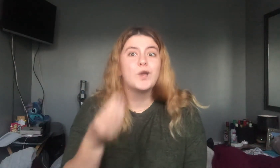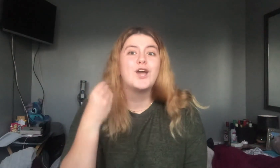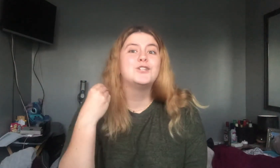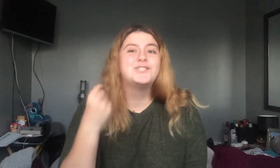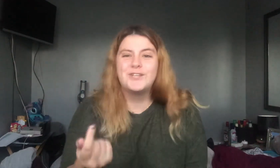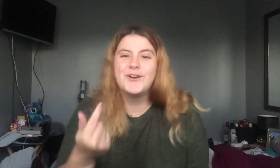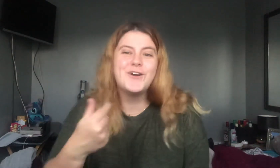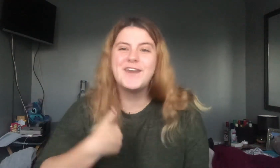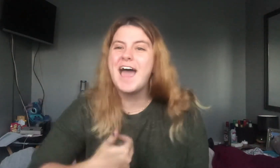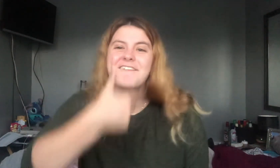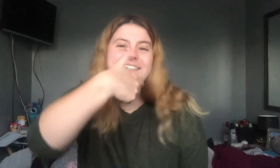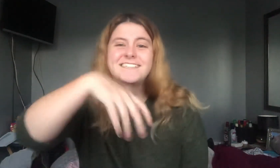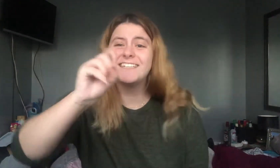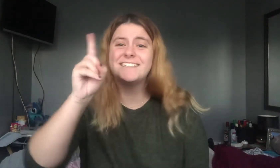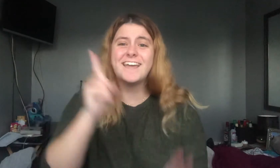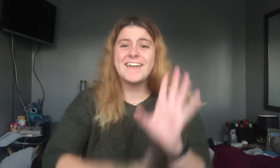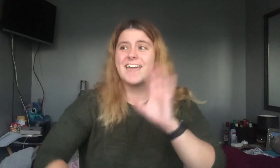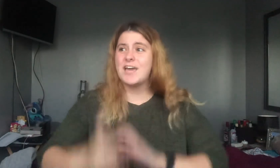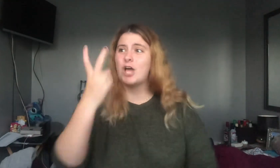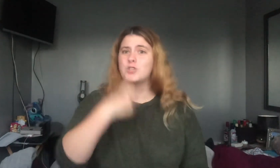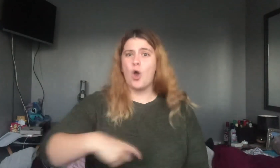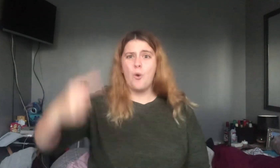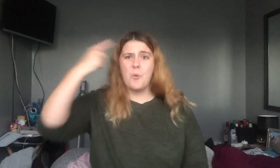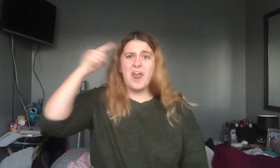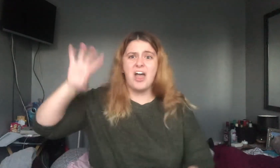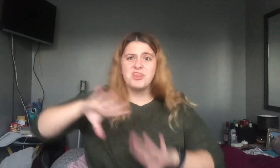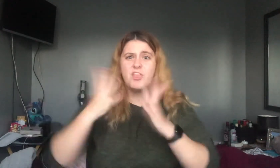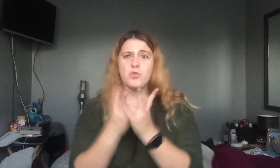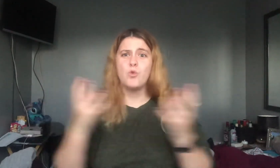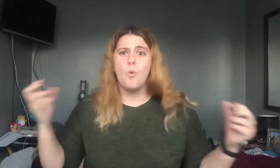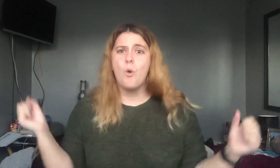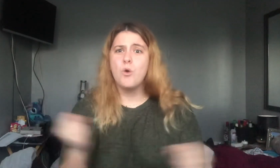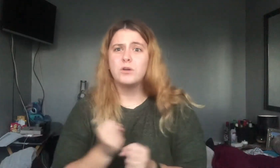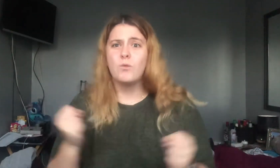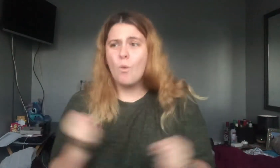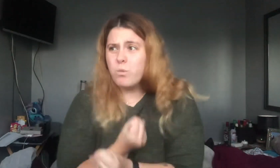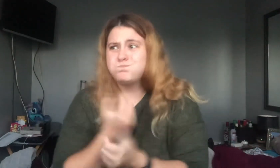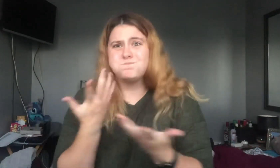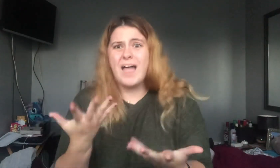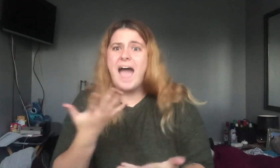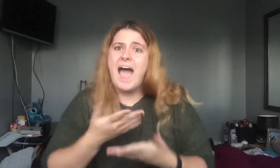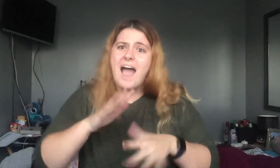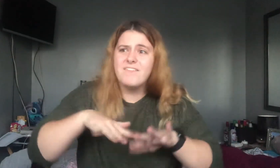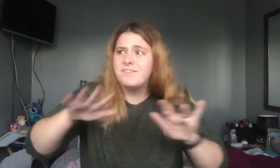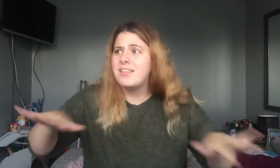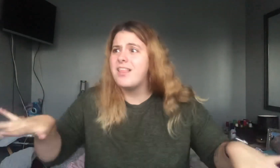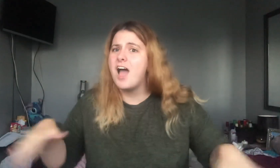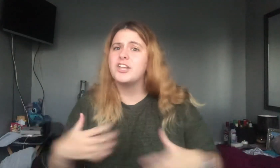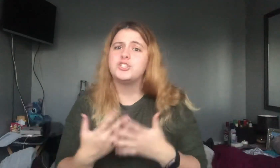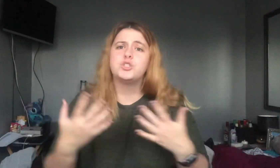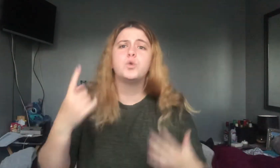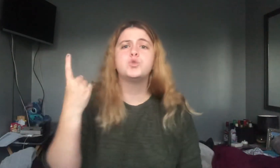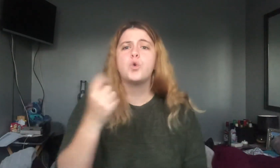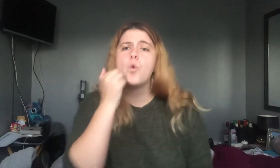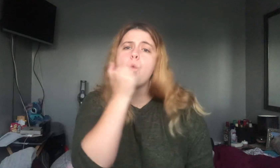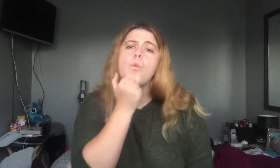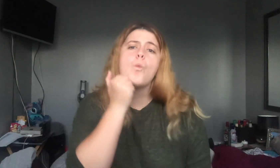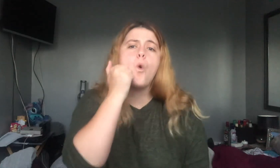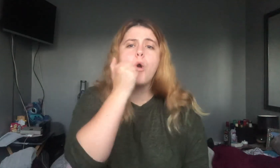Soon I'll be 60 years old. Will I think the world is colder? Will I have a lot of children who can go